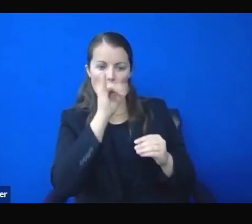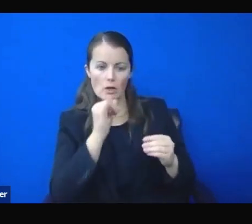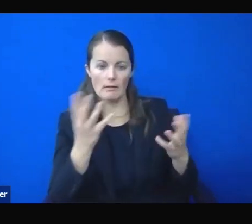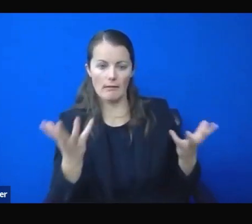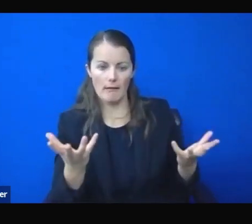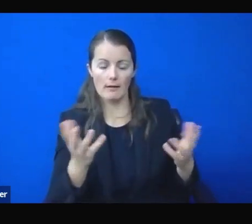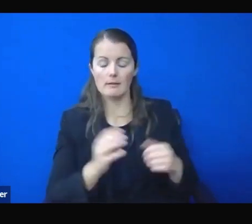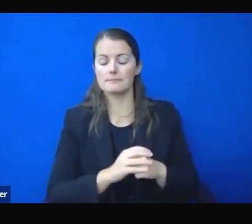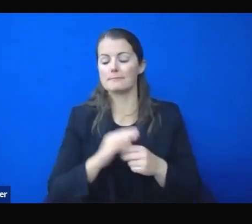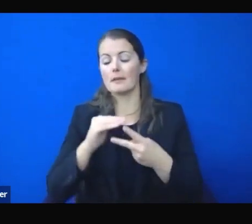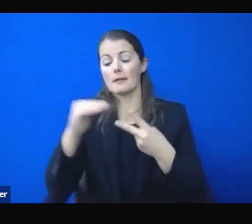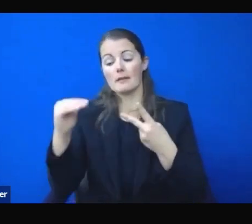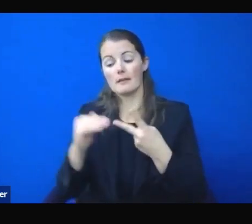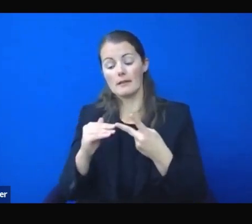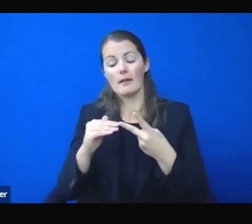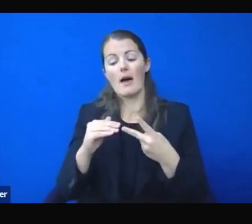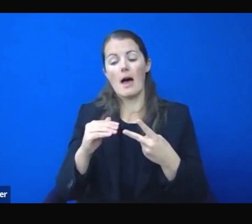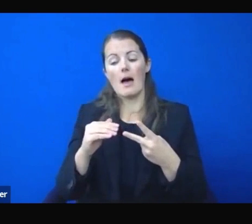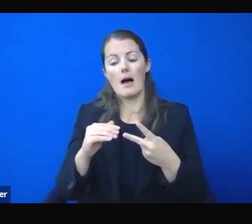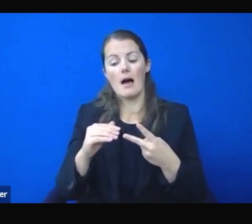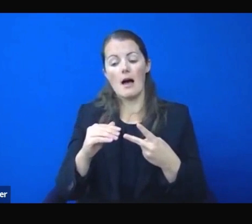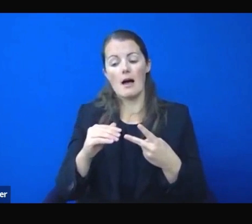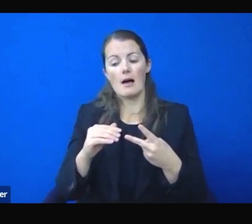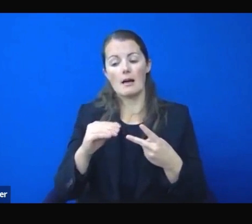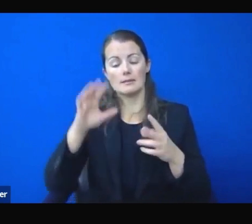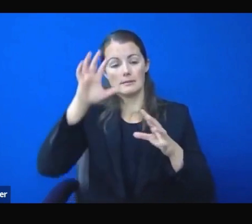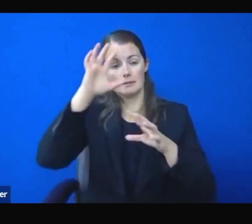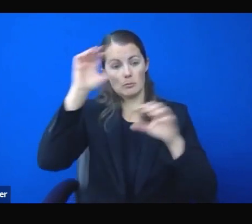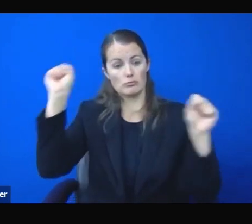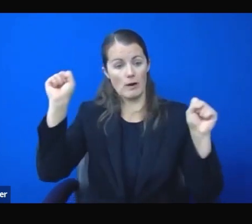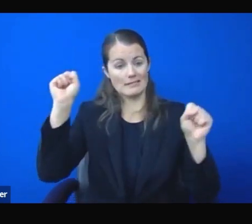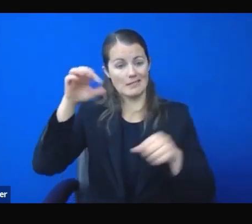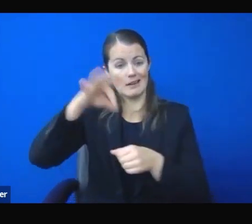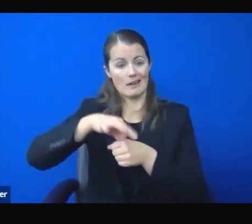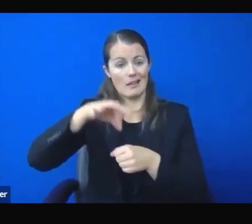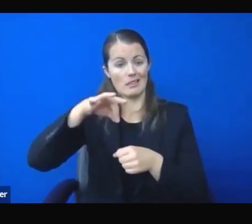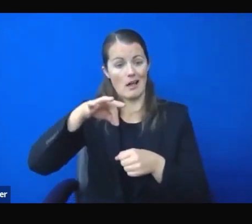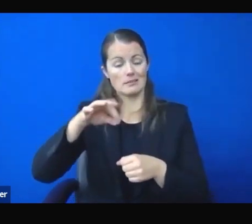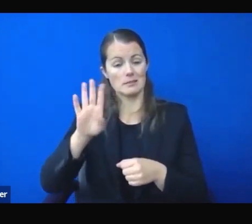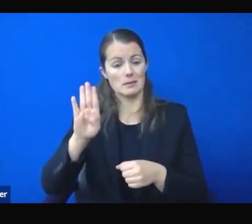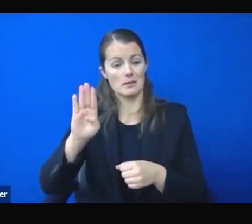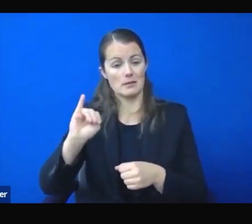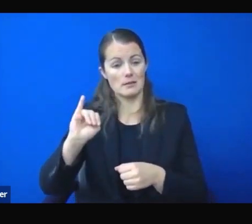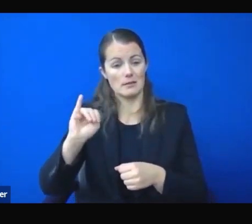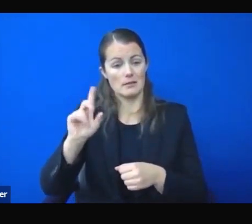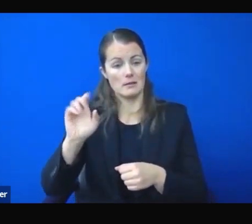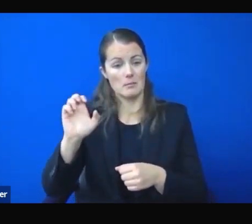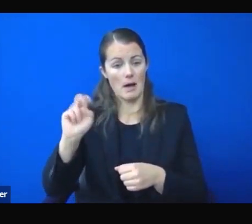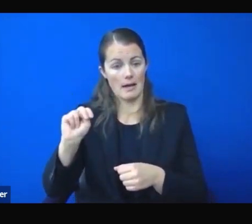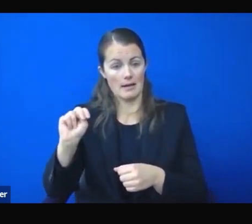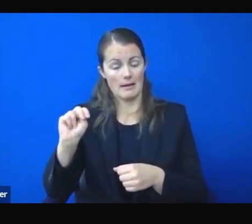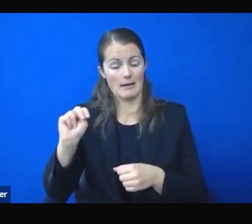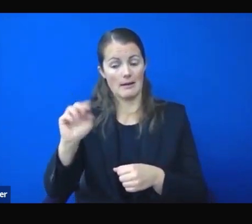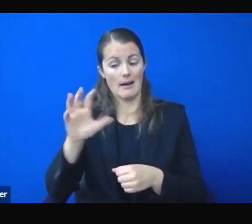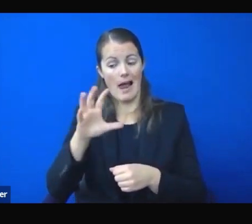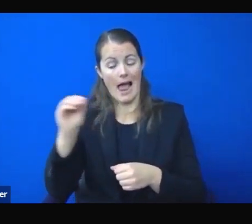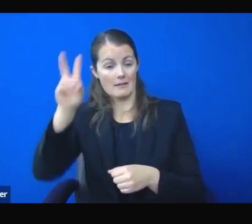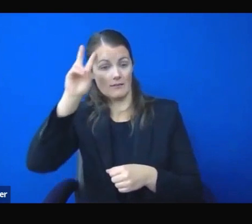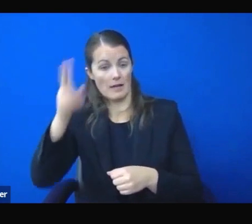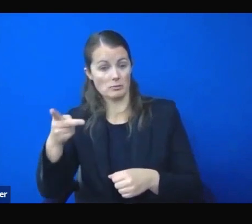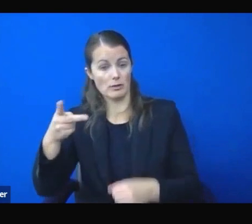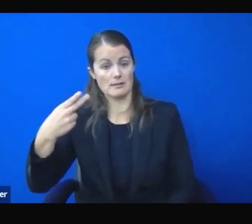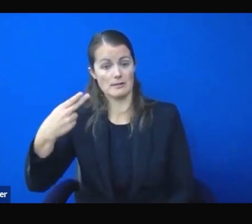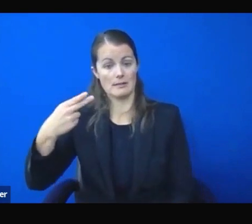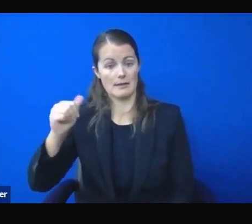-elect Biden and Kamala Harris, we have been in discussion with their teams. They understand the difficulty that we're